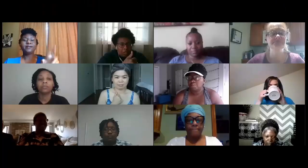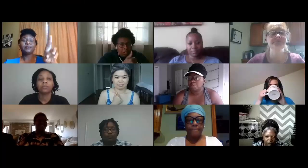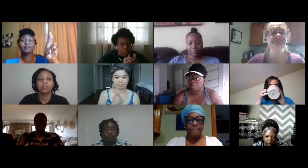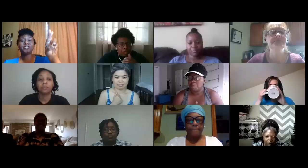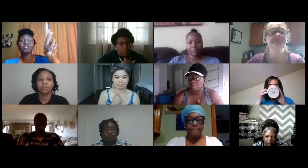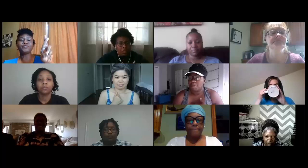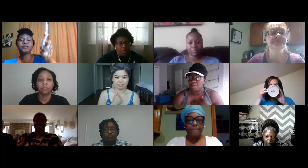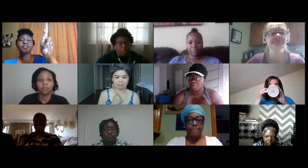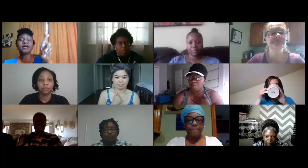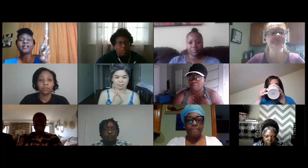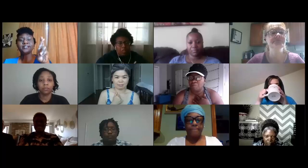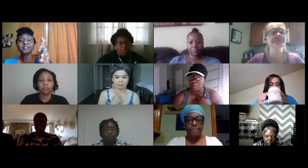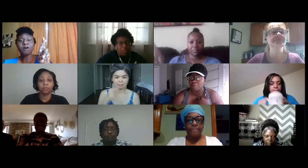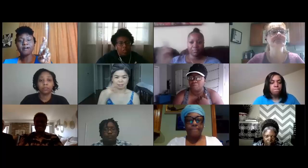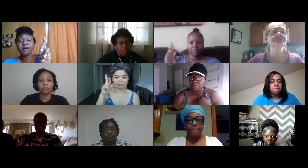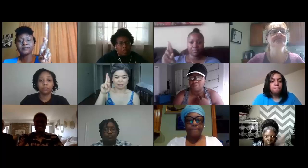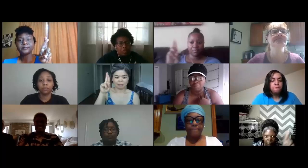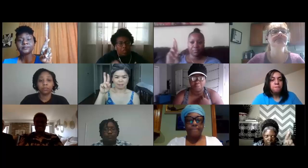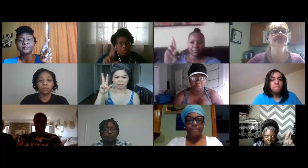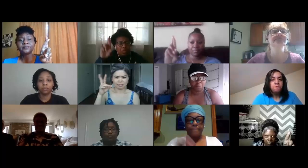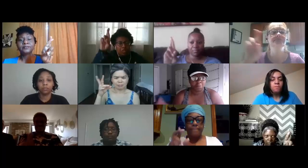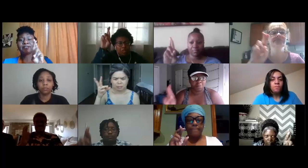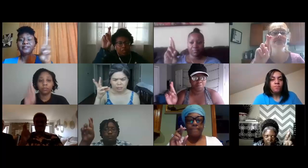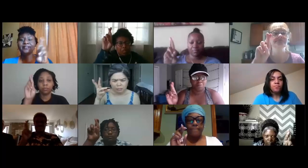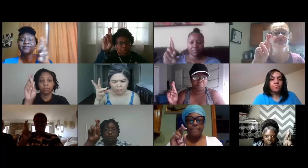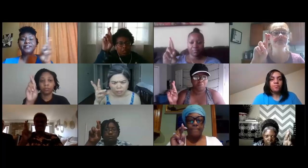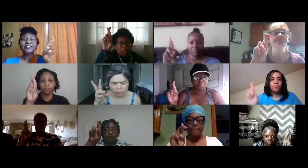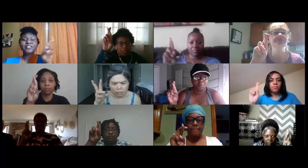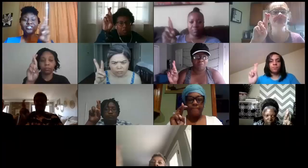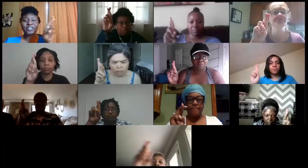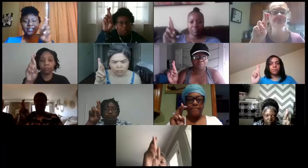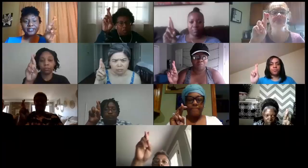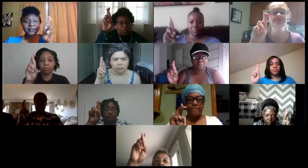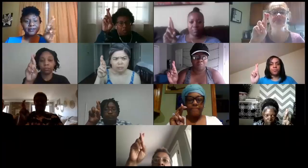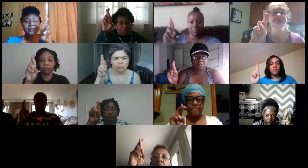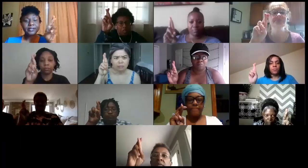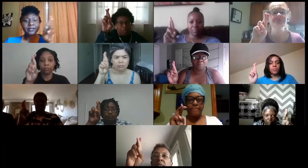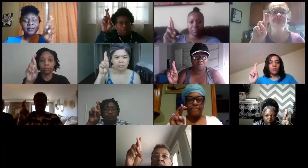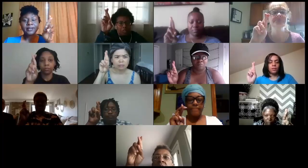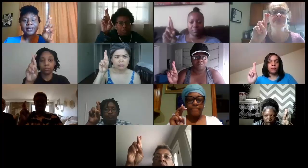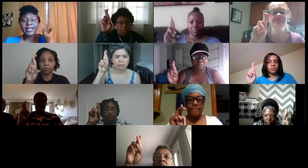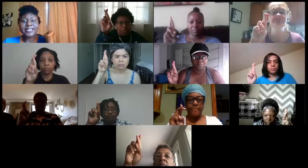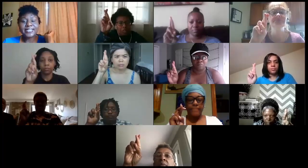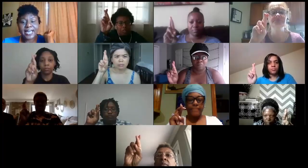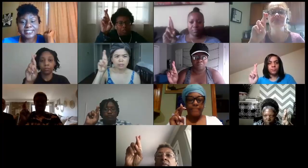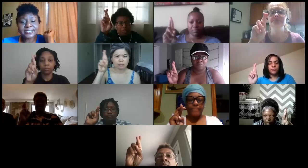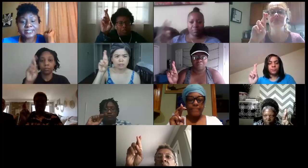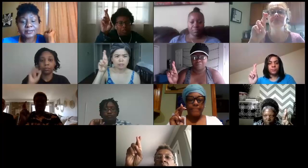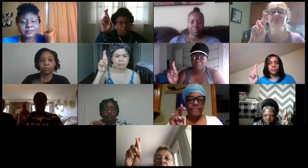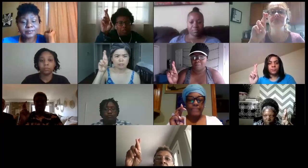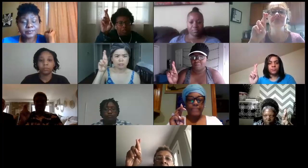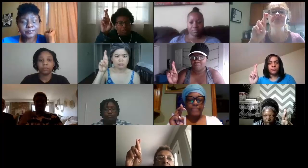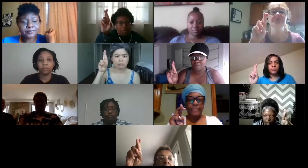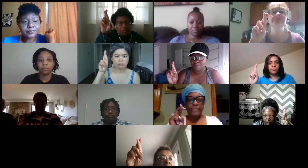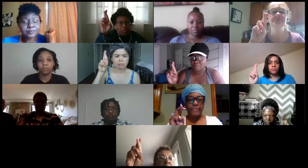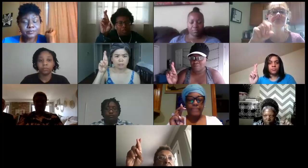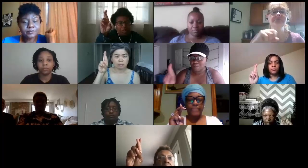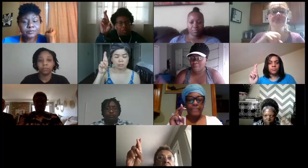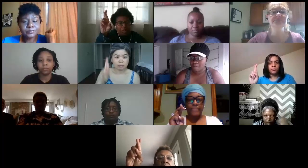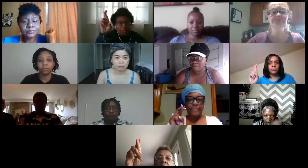I'm gonna teach your first time this is our so long a little choppy just for a second yes guys if you